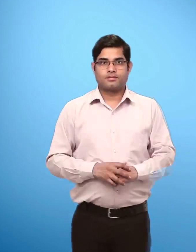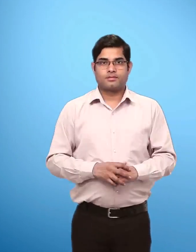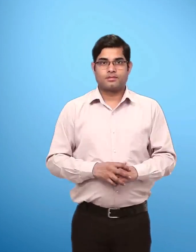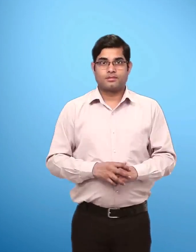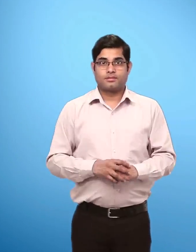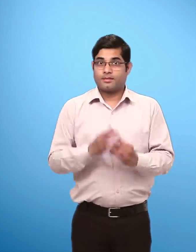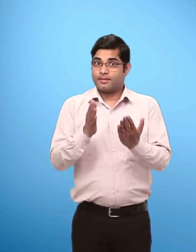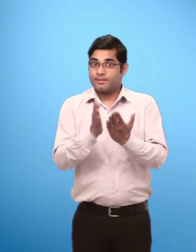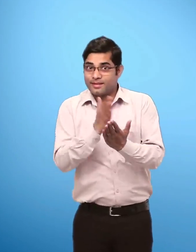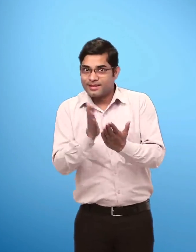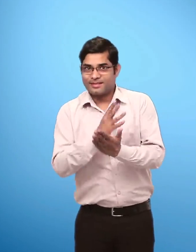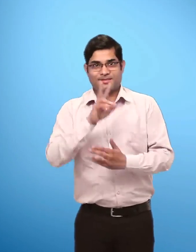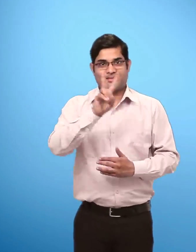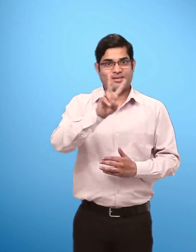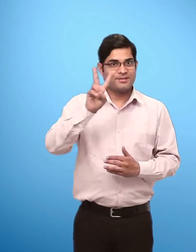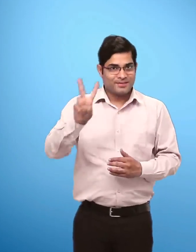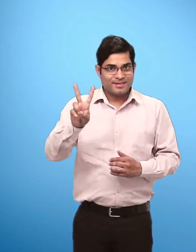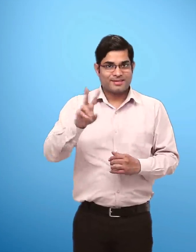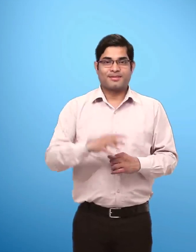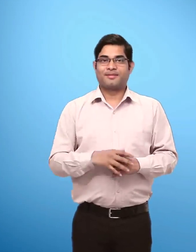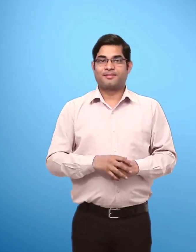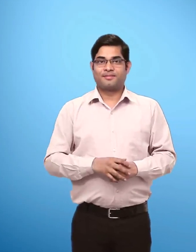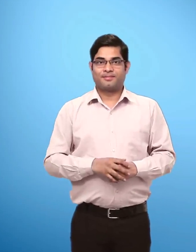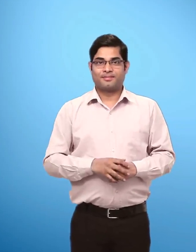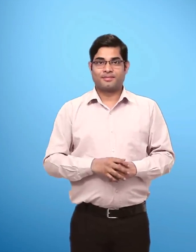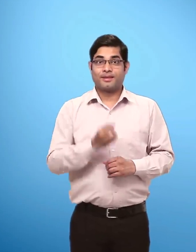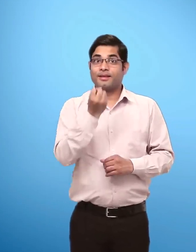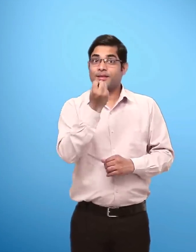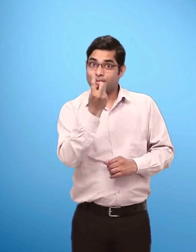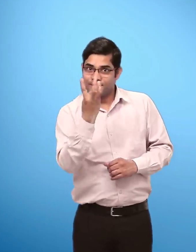Page number 22 Counting